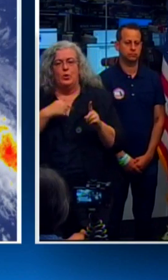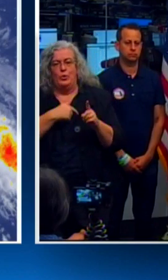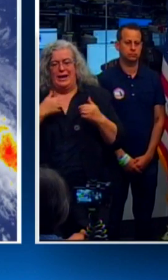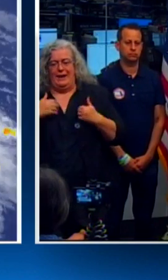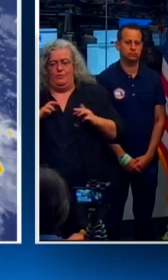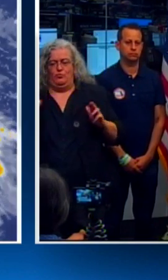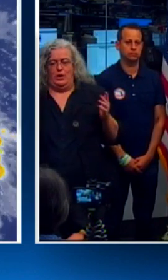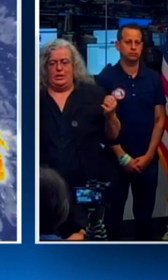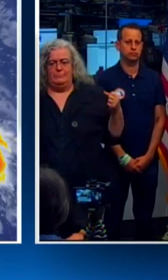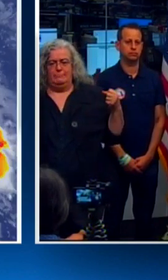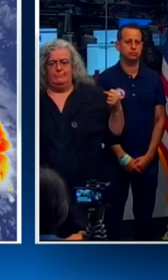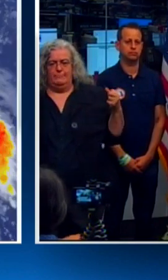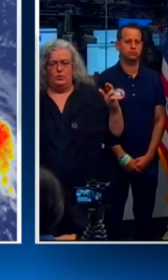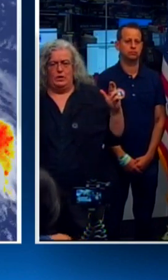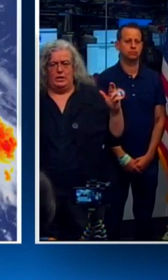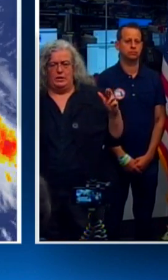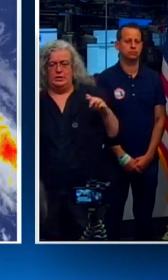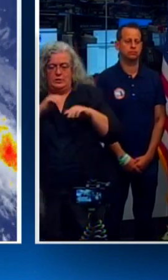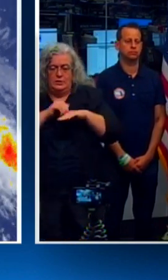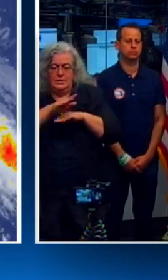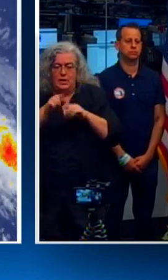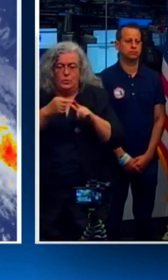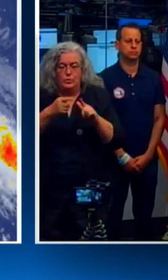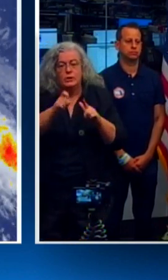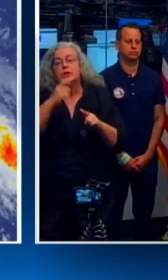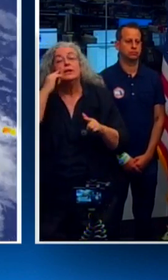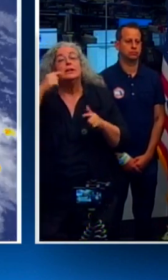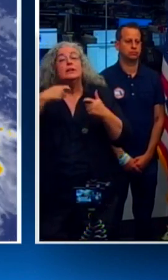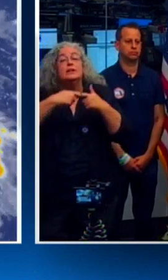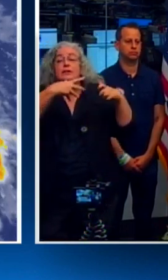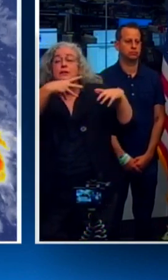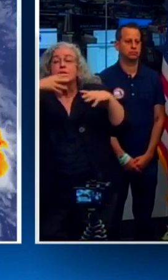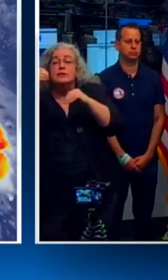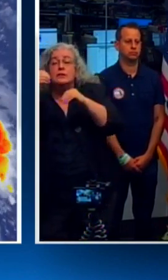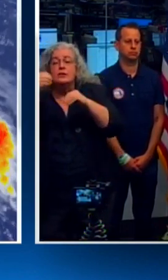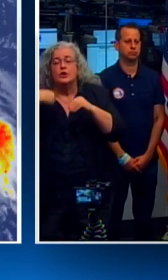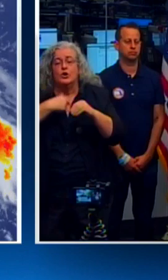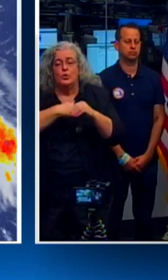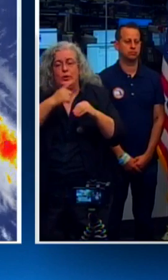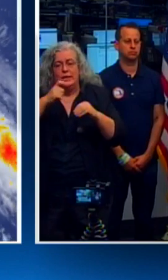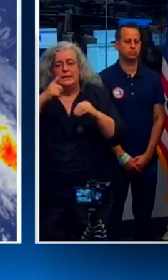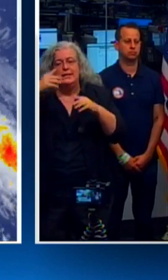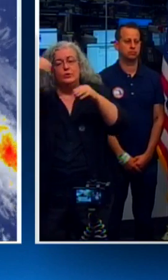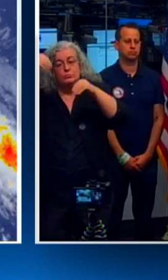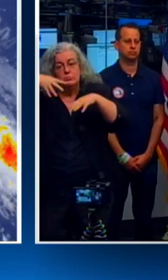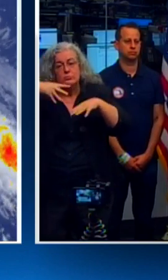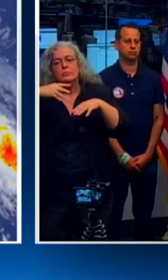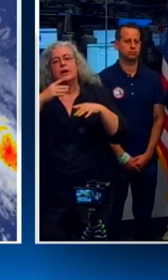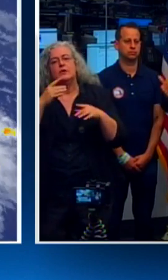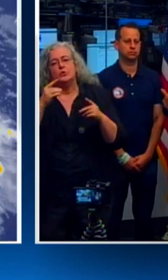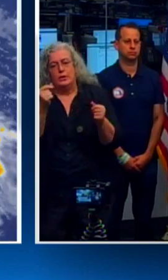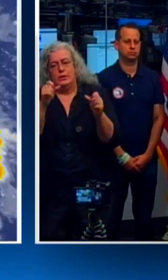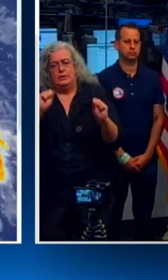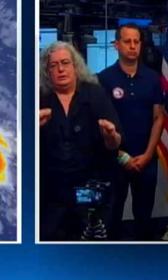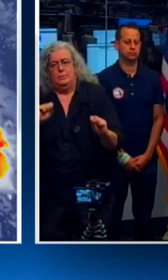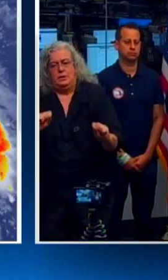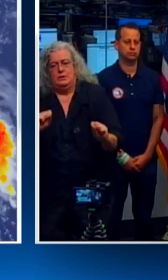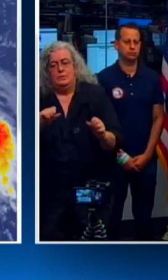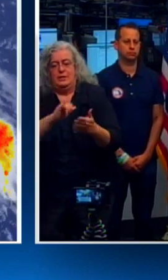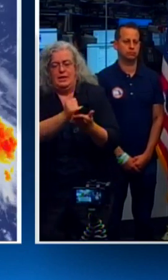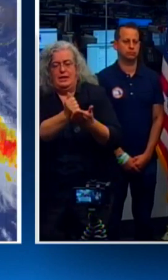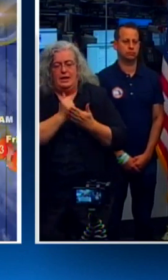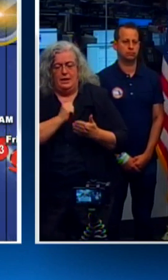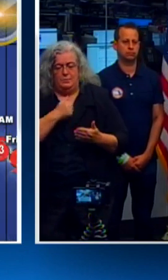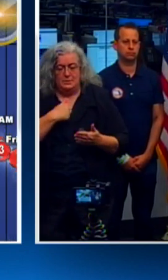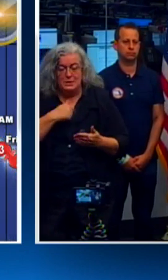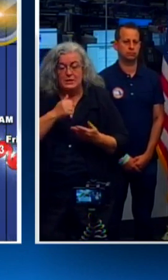restoring the power once it goes out to as many people as quickly as possible, that helps Jared, me. It